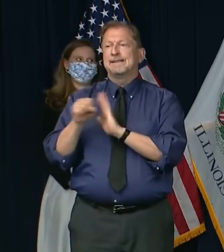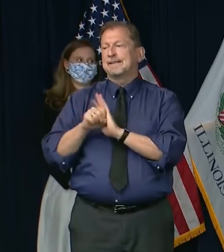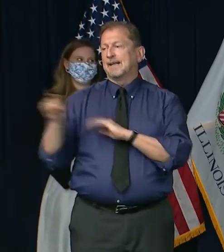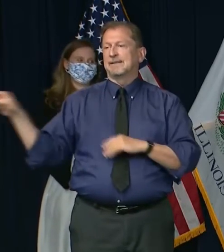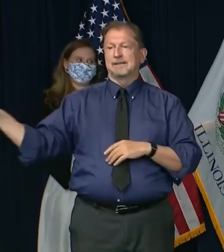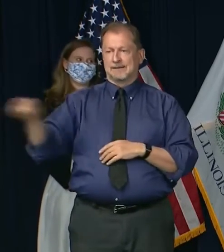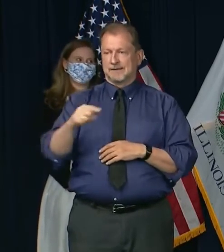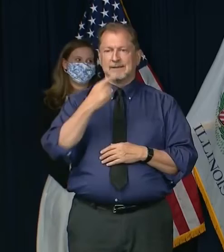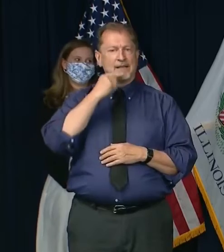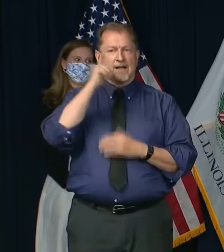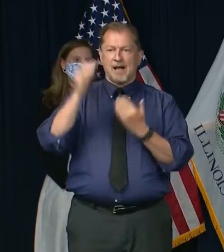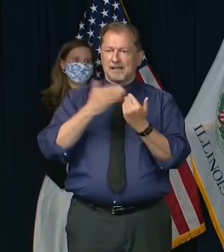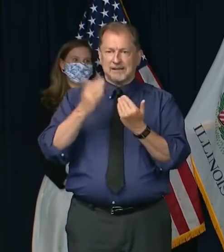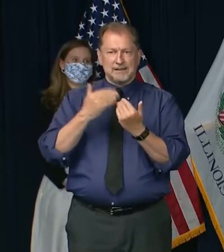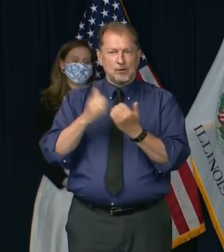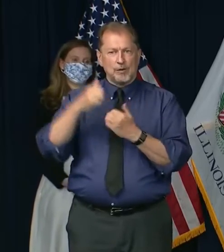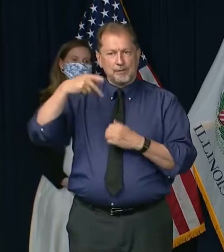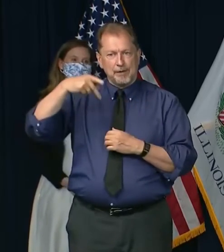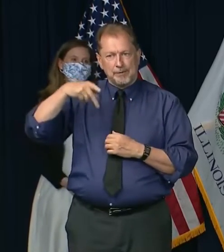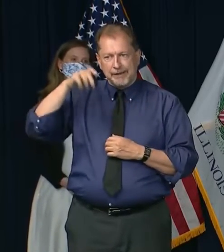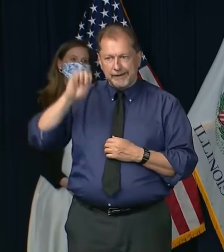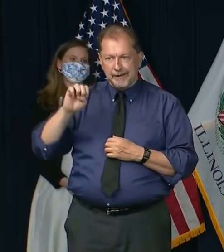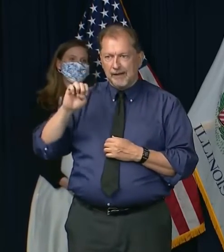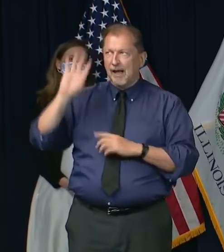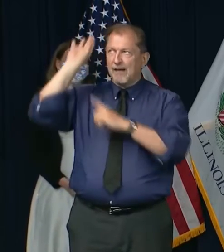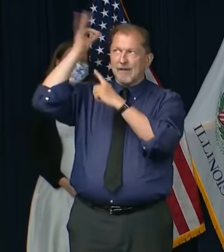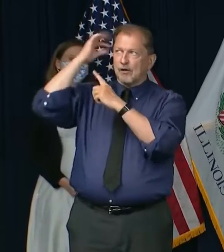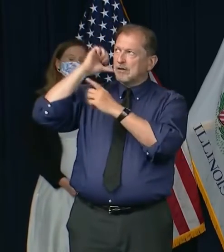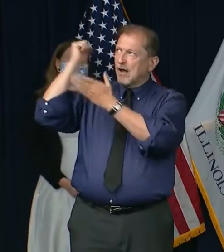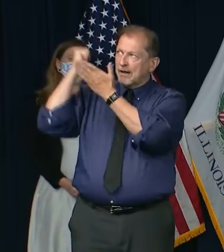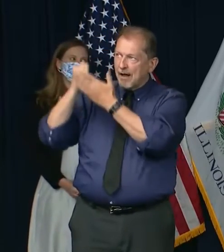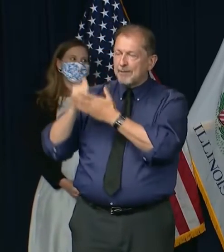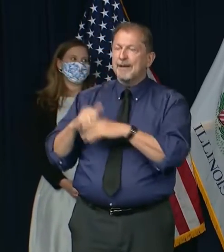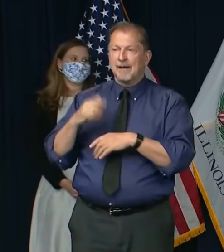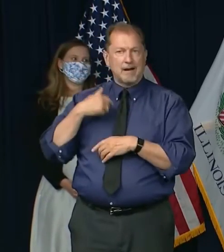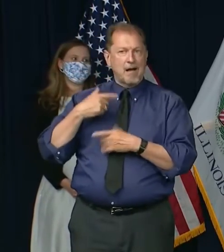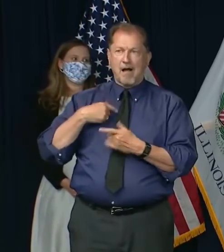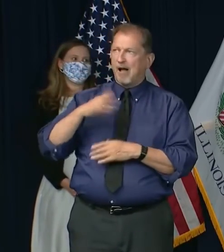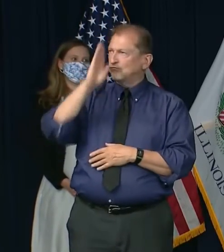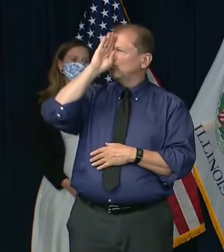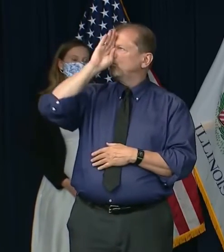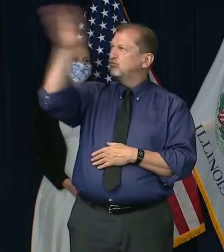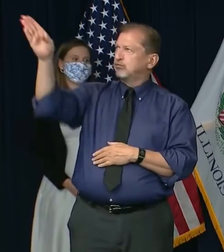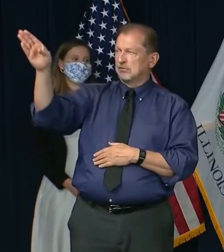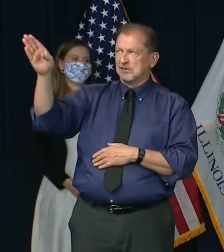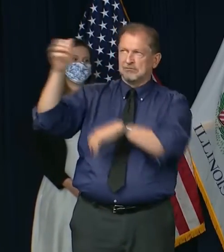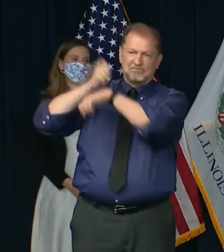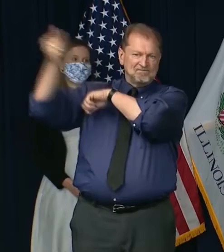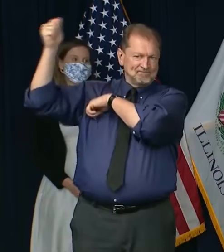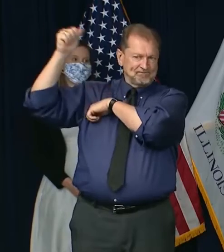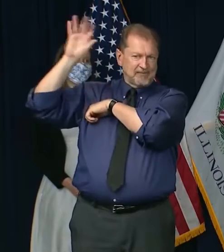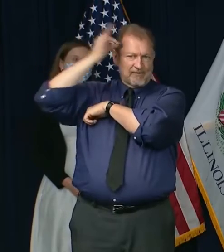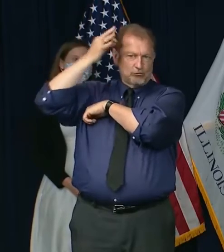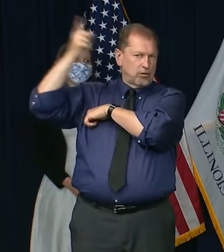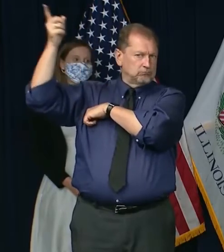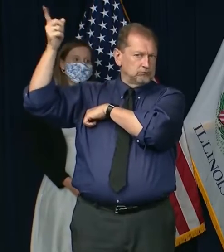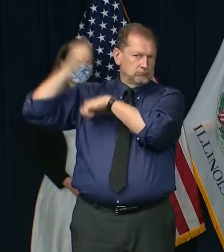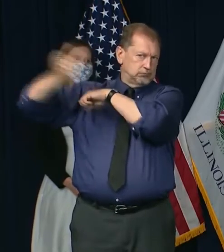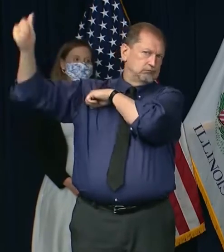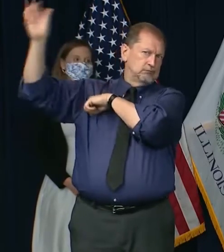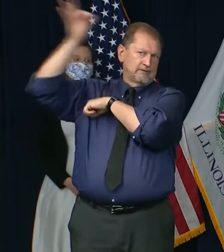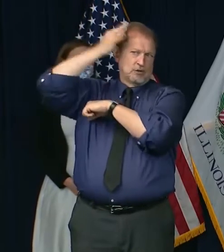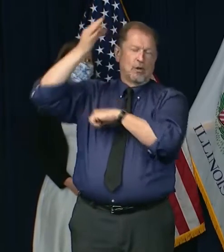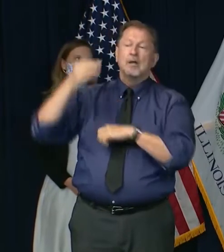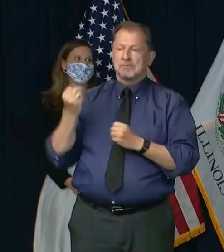their challenges with PPE. And many other states have been as frank as I have about the difficulty that they've had with the federal